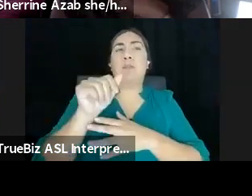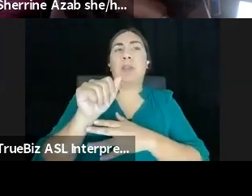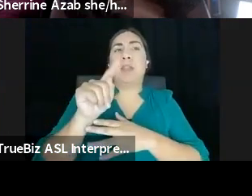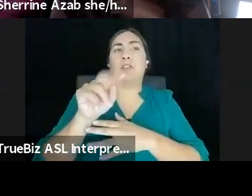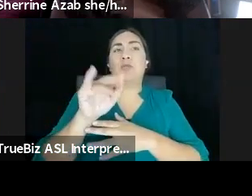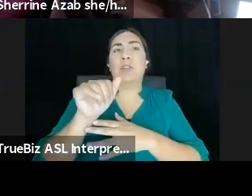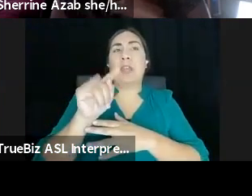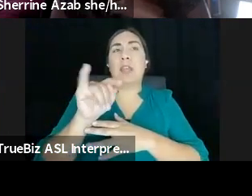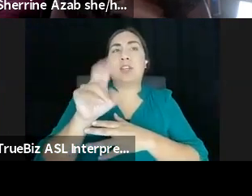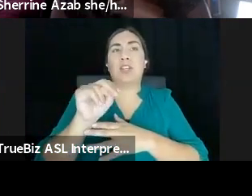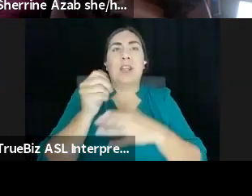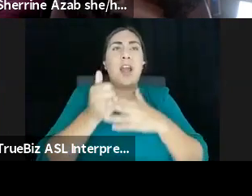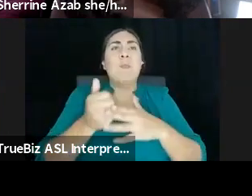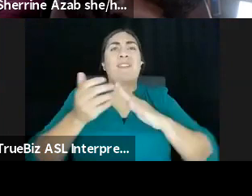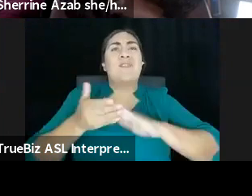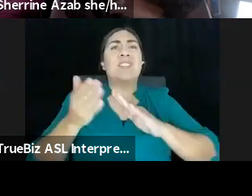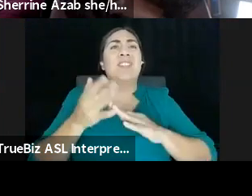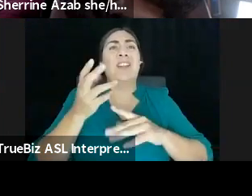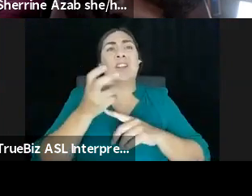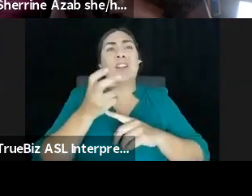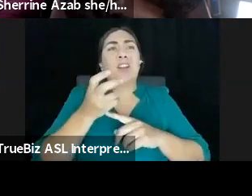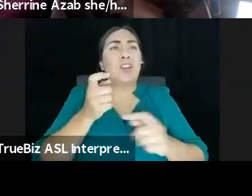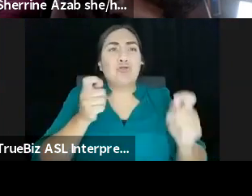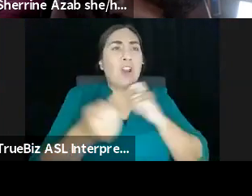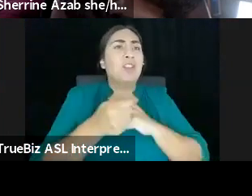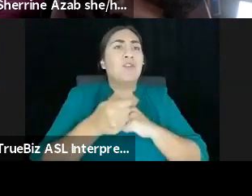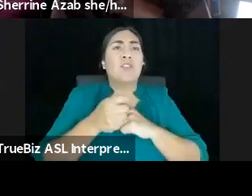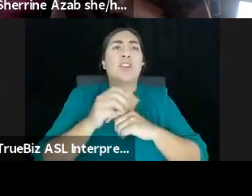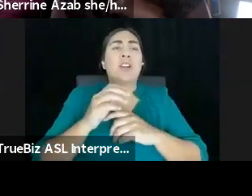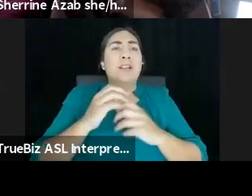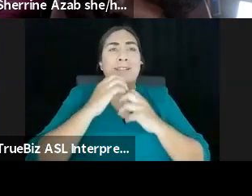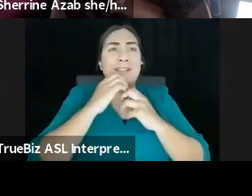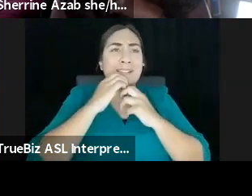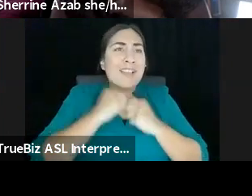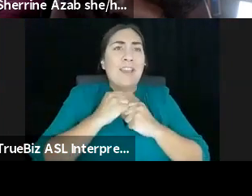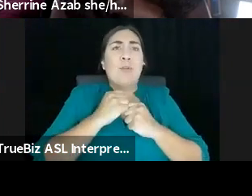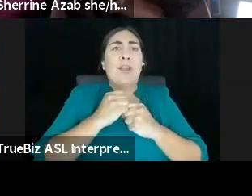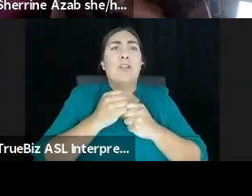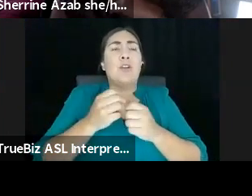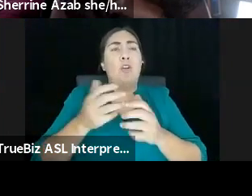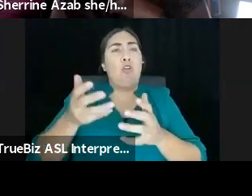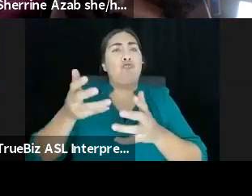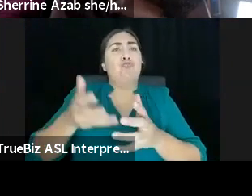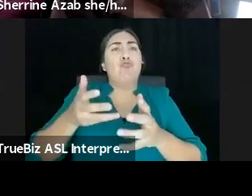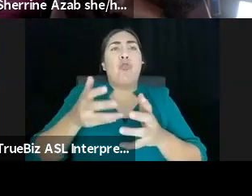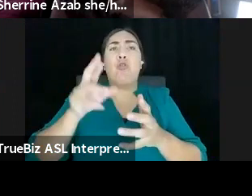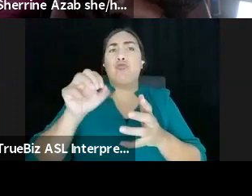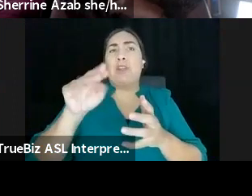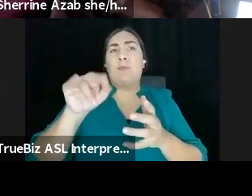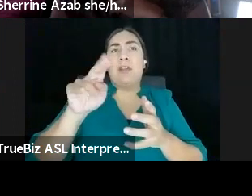you know, people, people's bones and our relatives, our ancestors back to the appropriate tribe where they